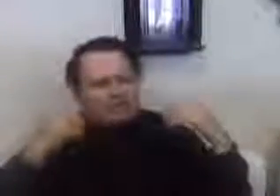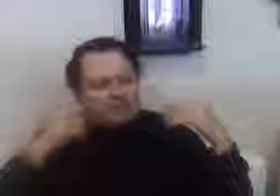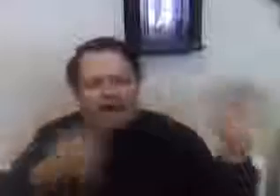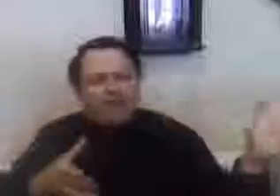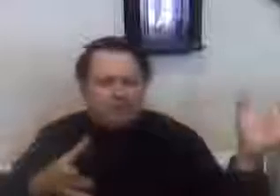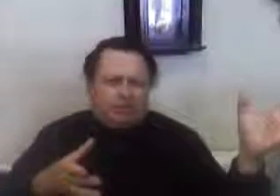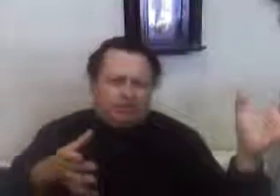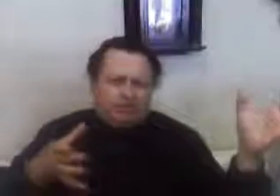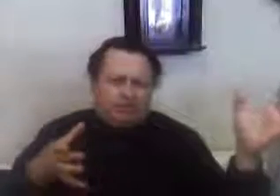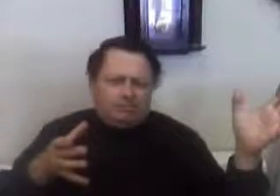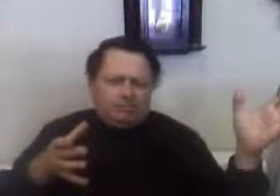communism.